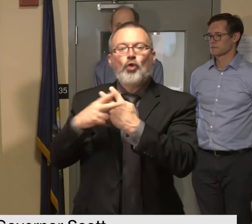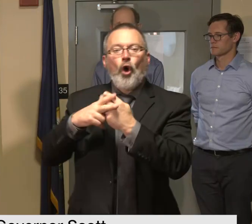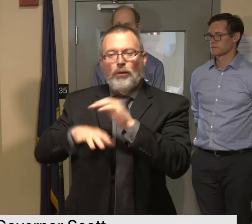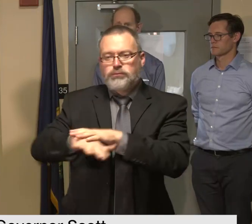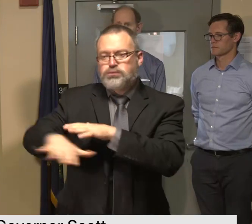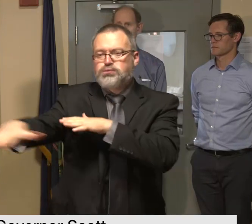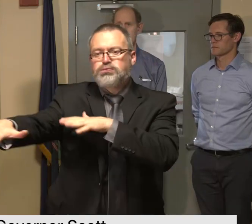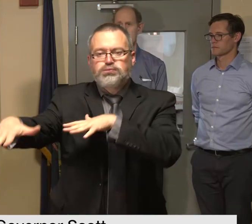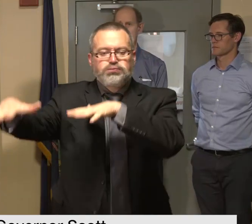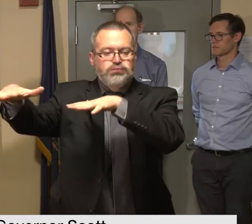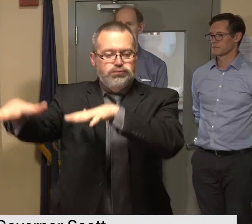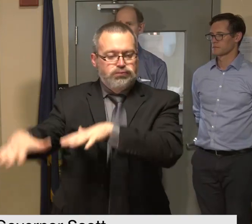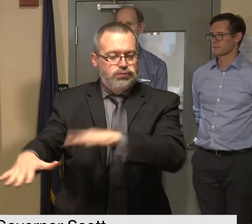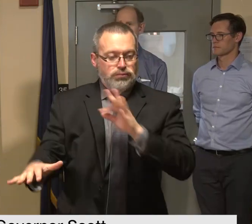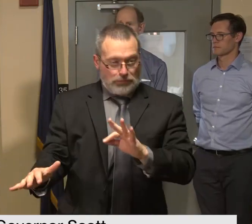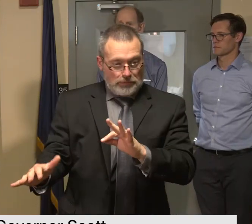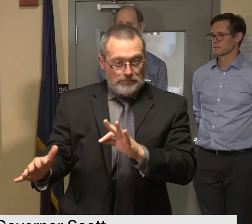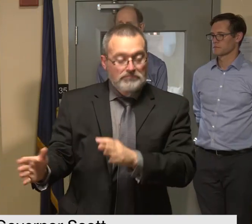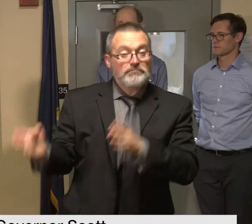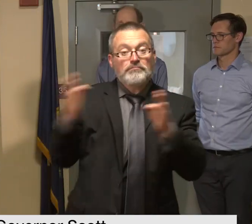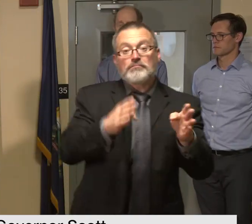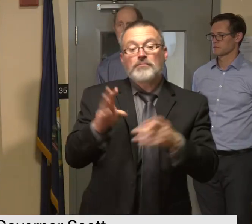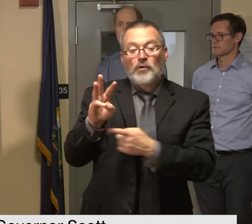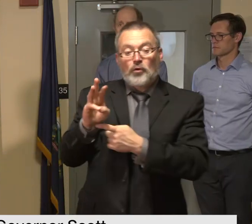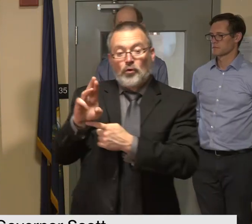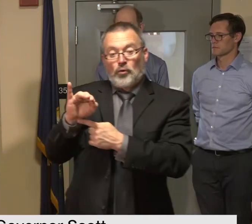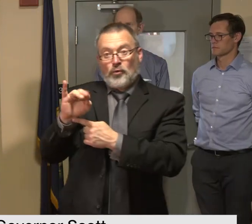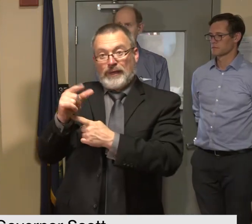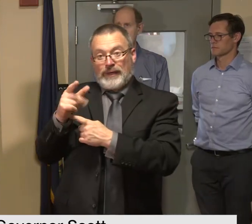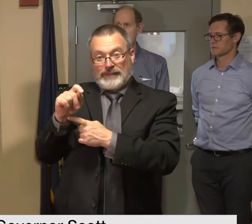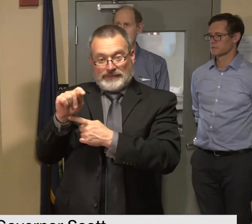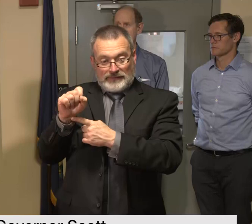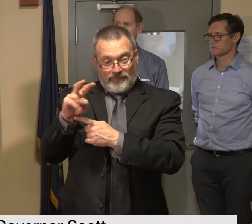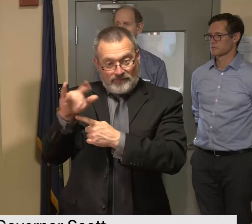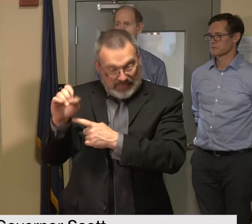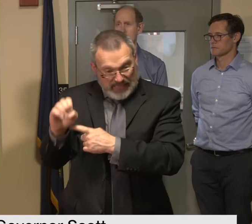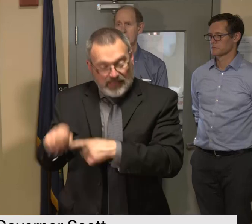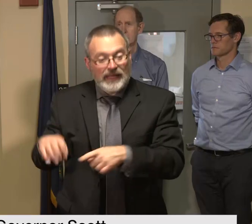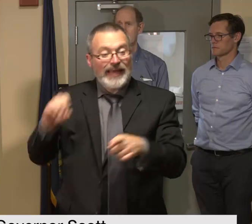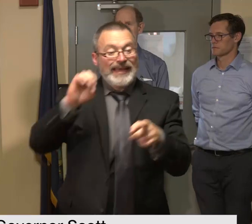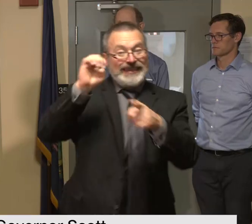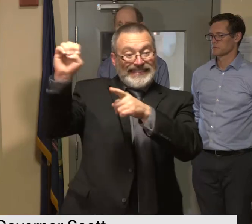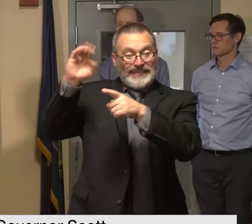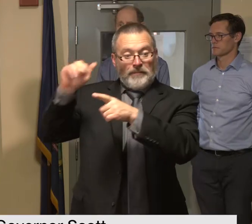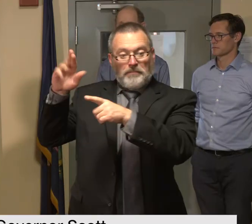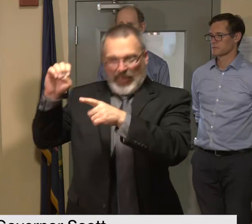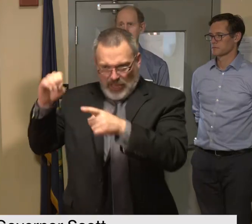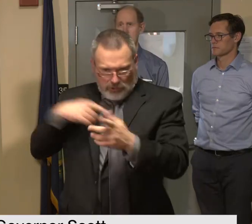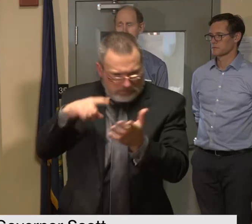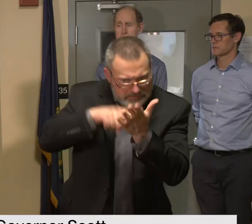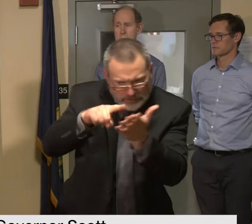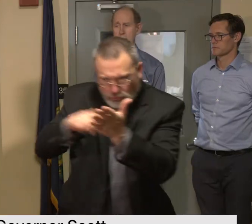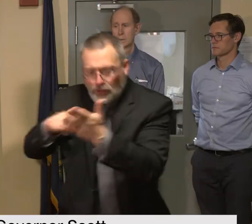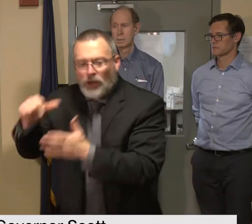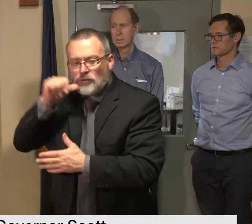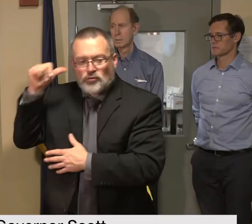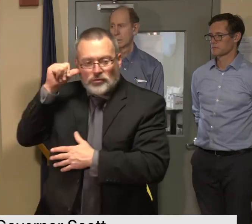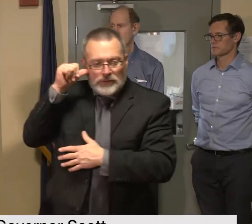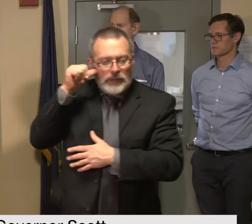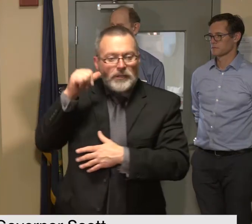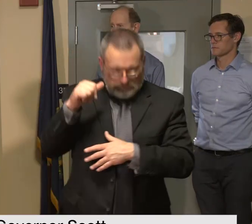barry levels have begun to recede all three dams have been inspected yesterday and will continue to be assessed as needed